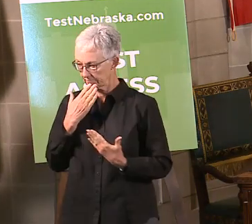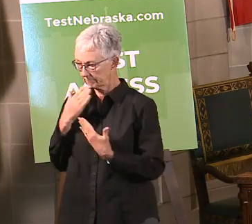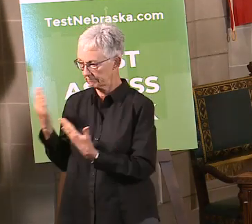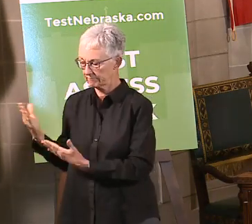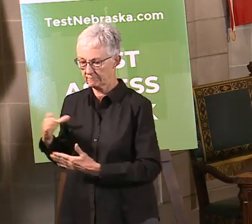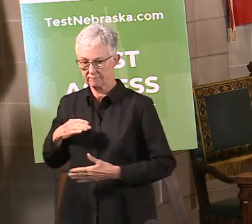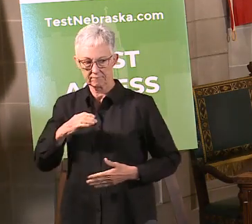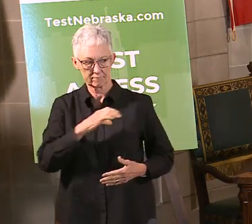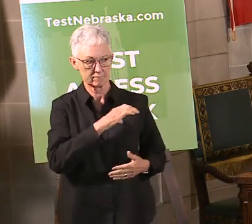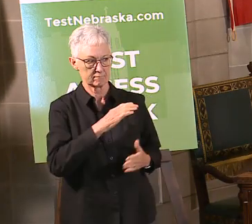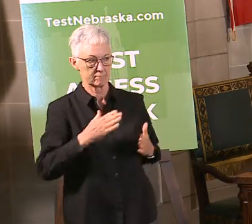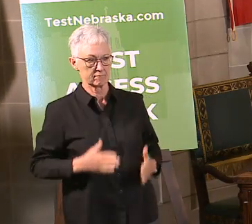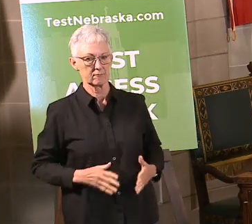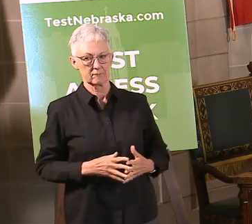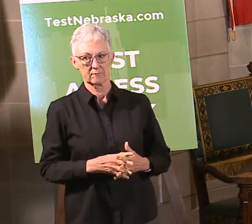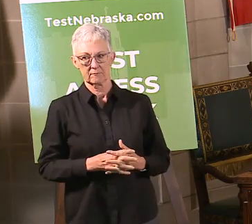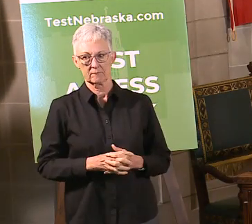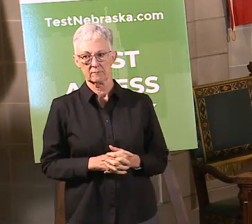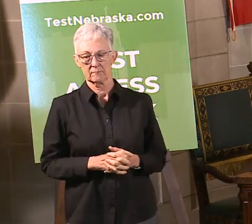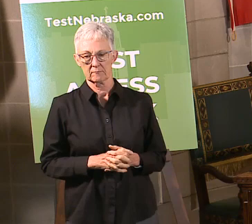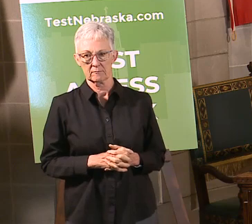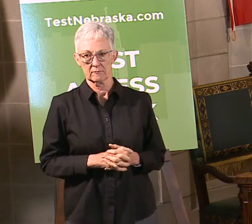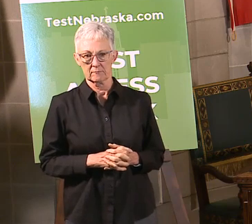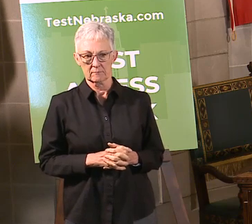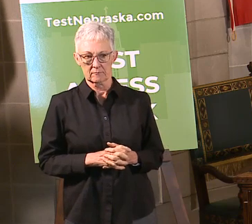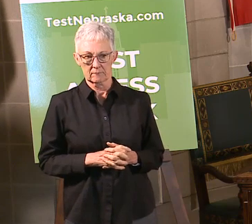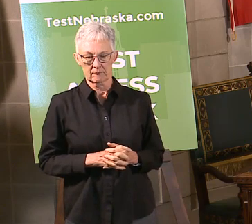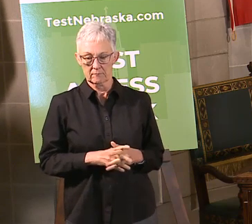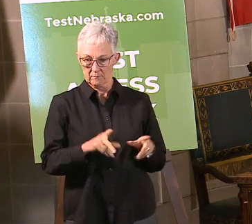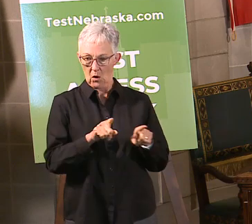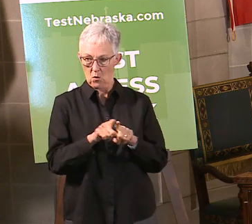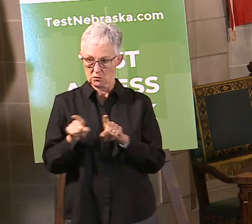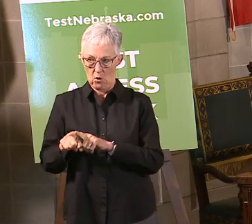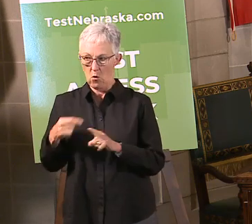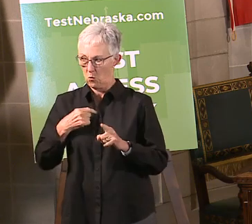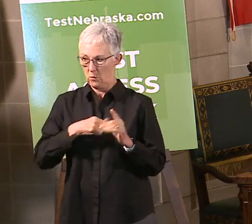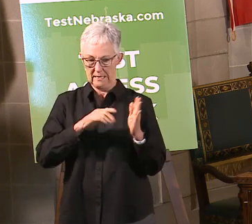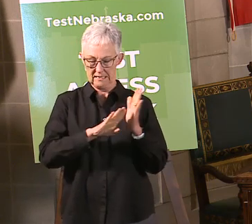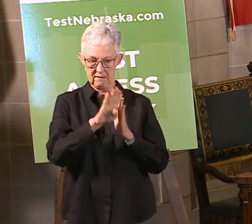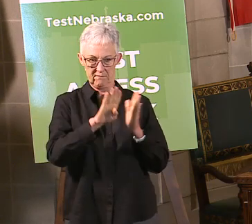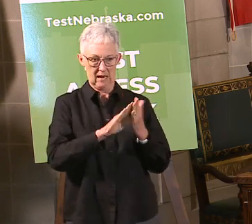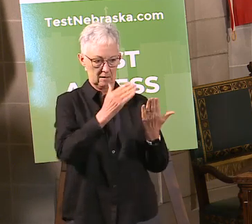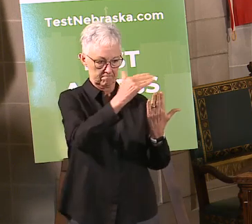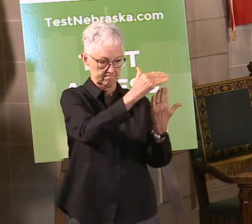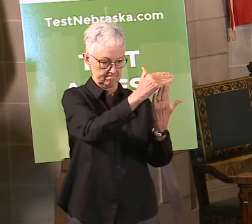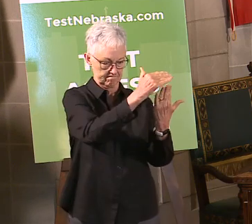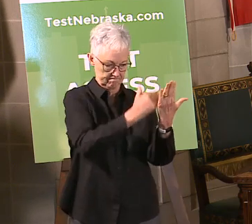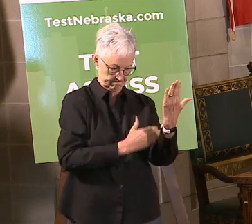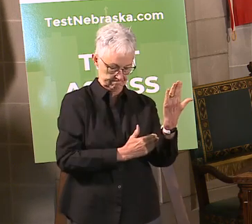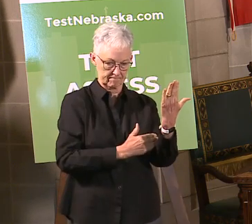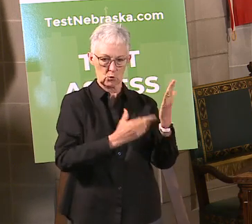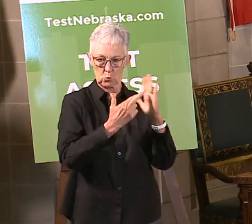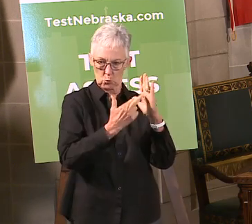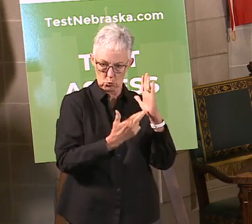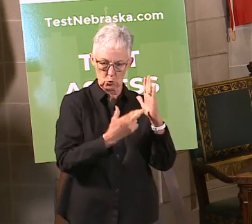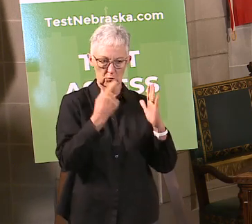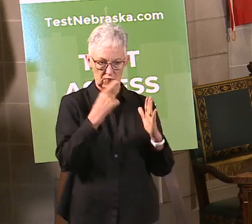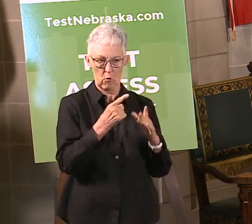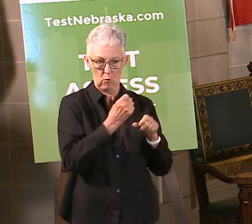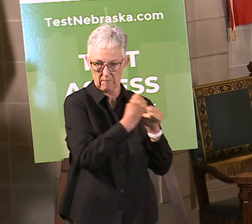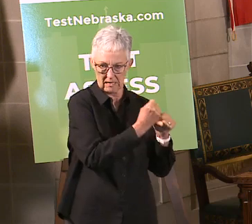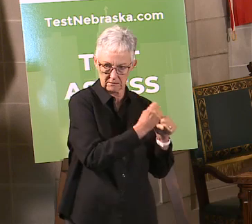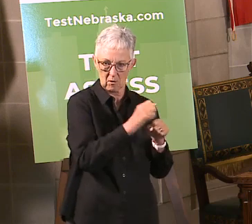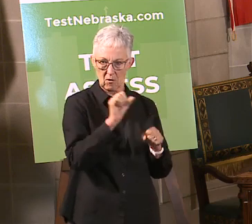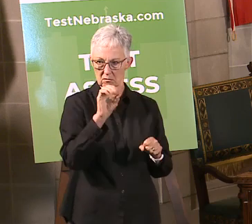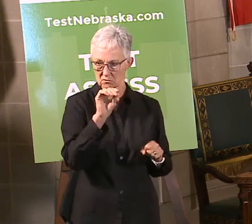Also, in addition to the guidance documents that we're doing on sports starting for June 1st for baseball and softball, we